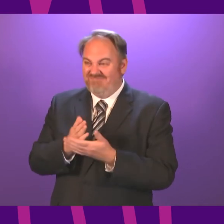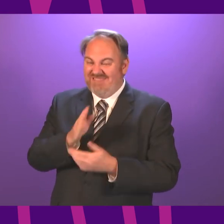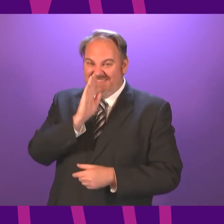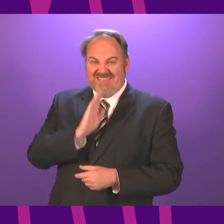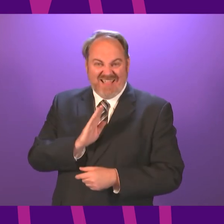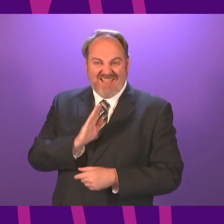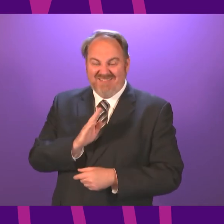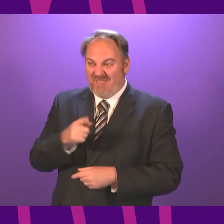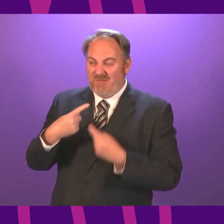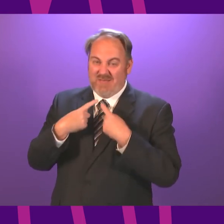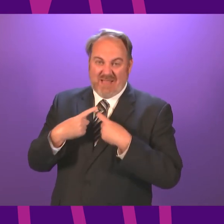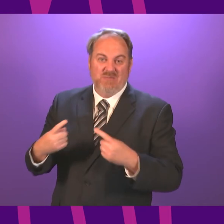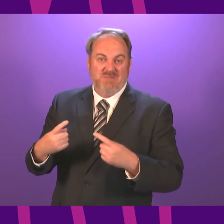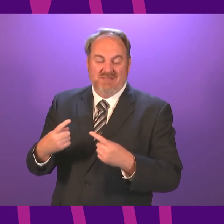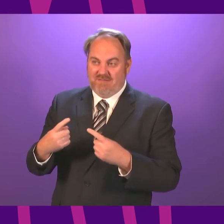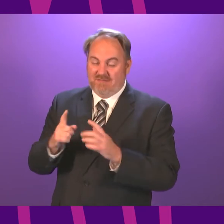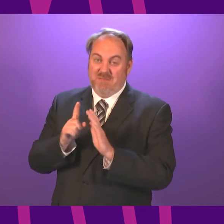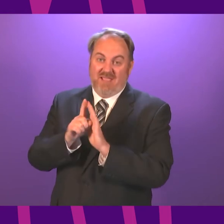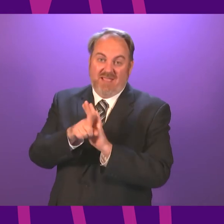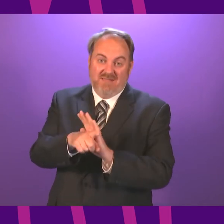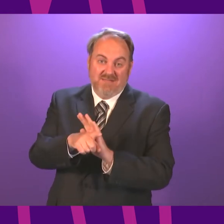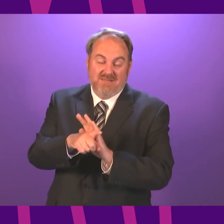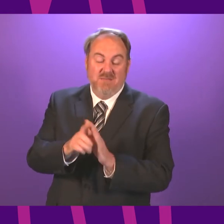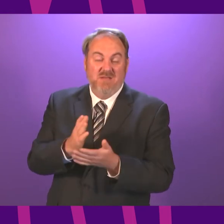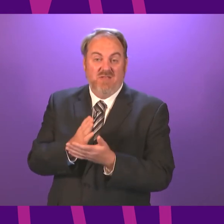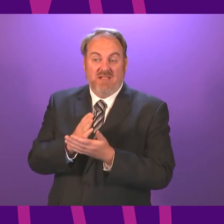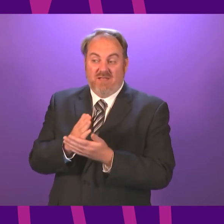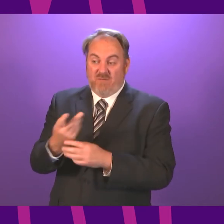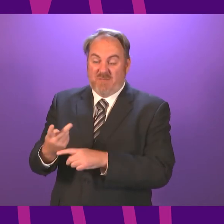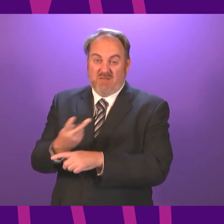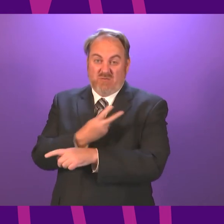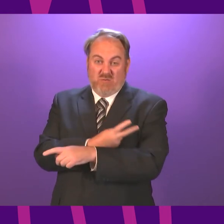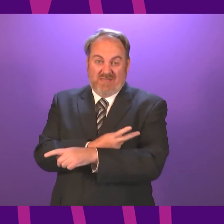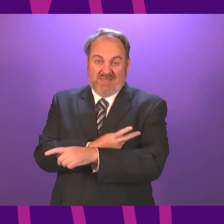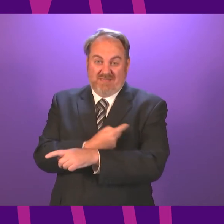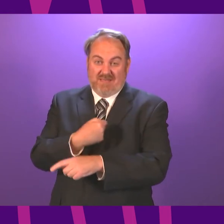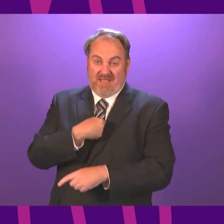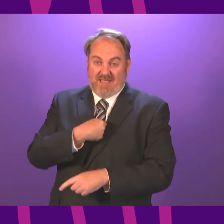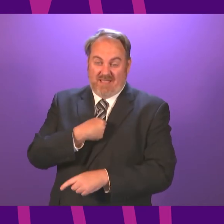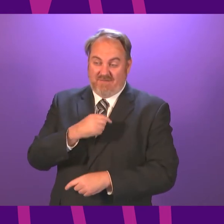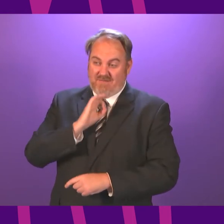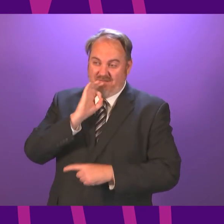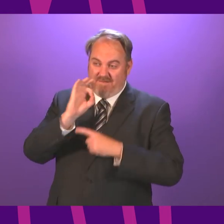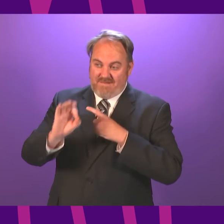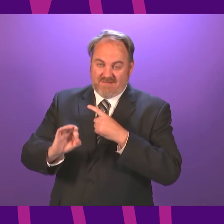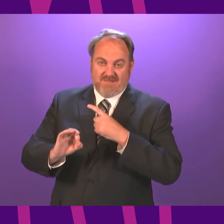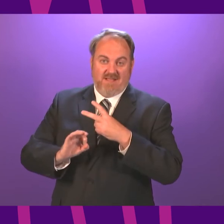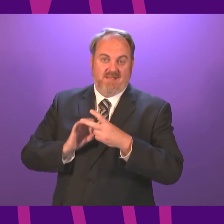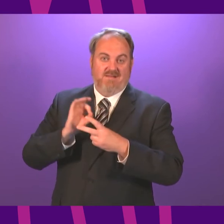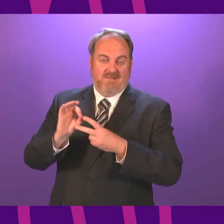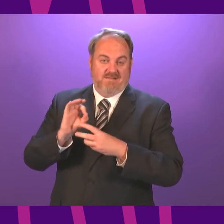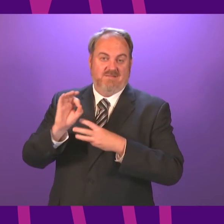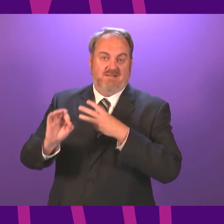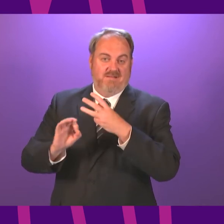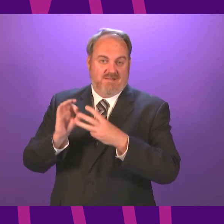already been affected. For the last two weeks, I have stood here at these statements and asked the First Minister to